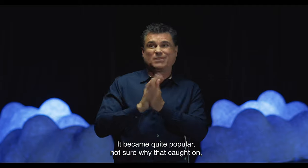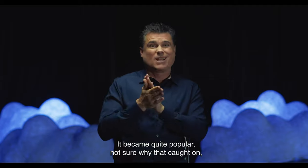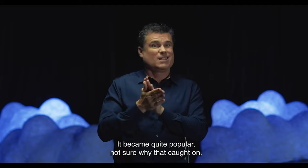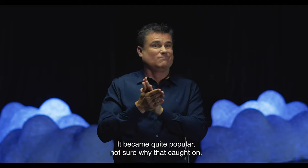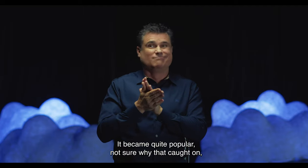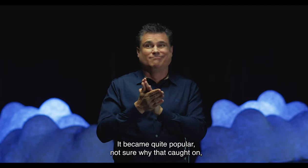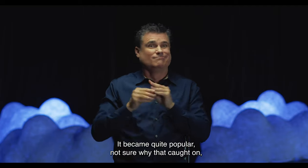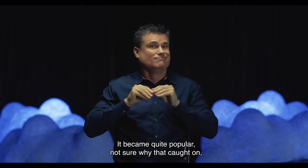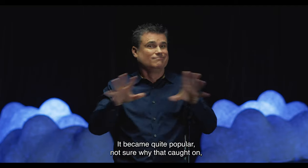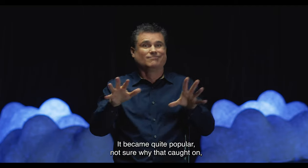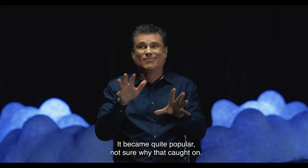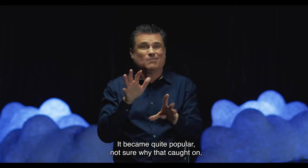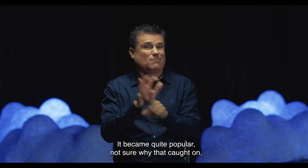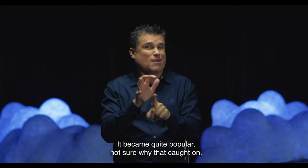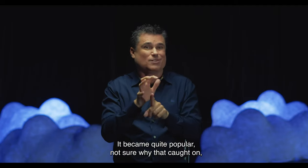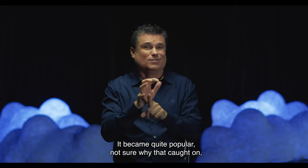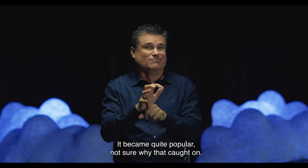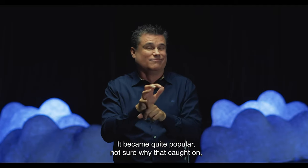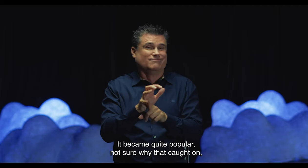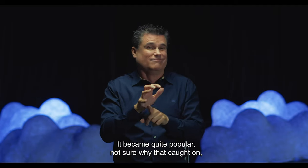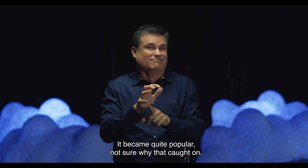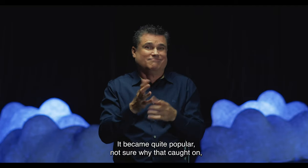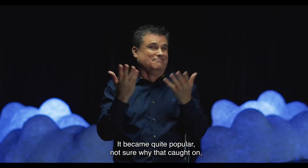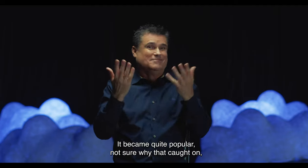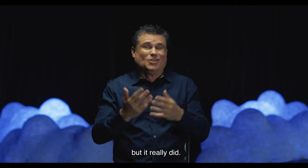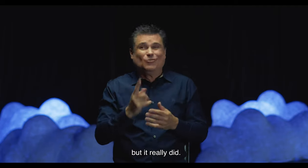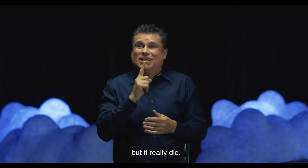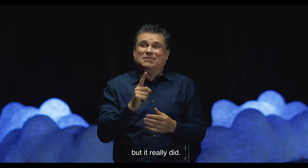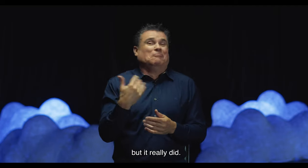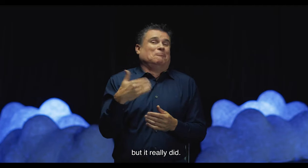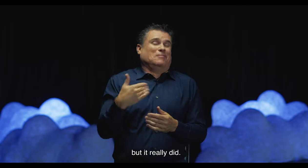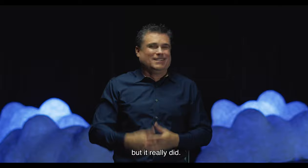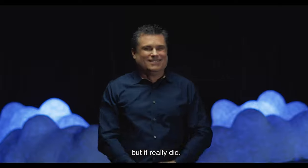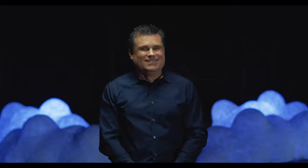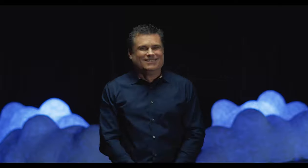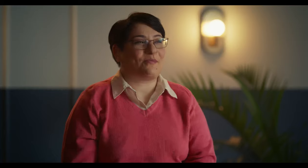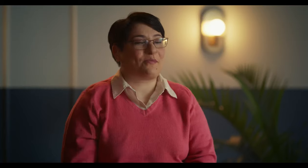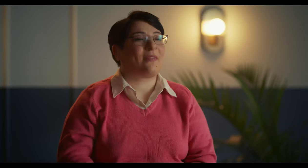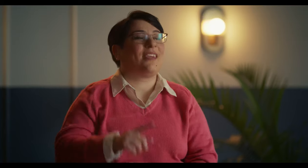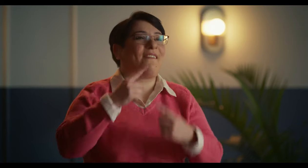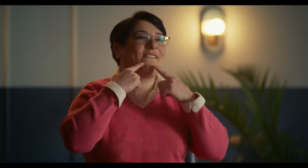It became quite popular. Not sure why that caught on, but it really did.